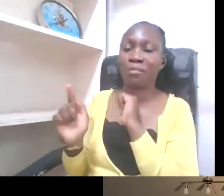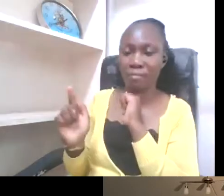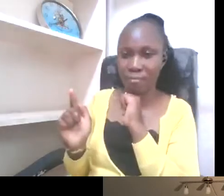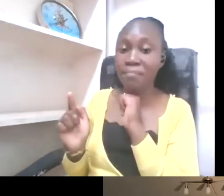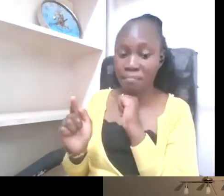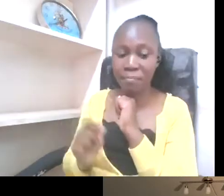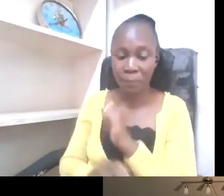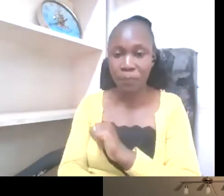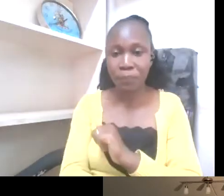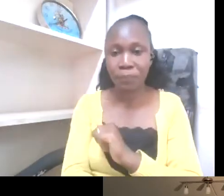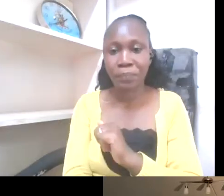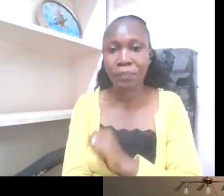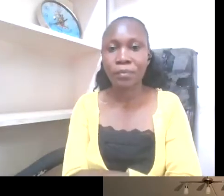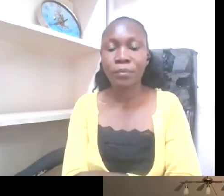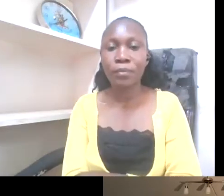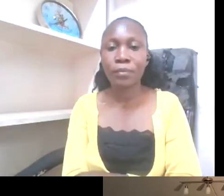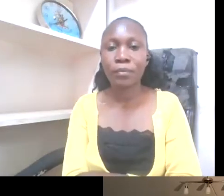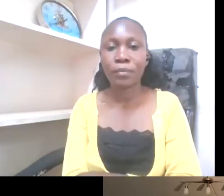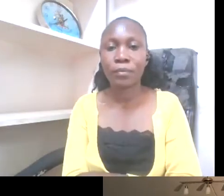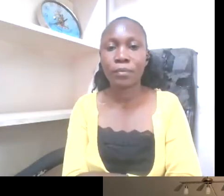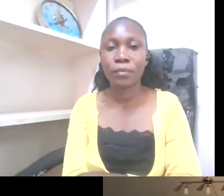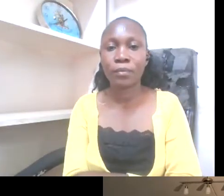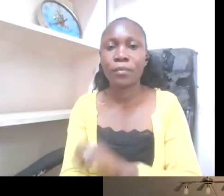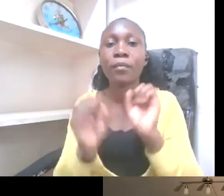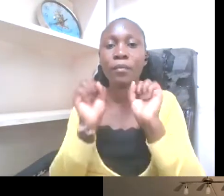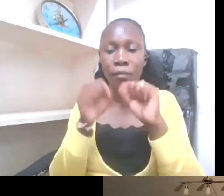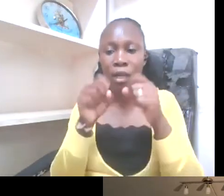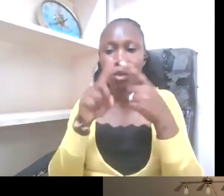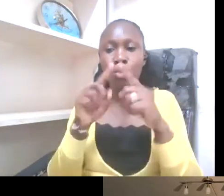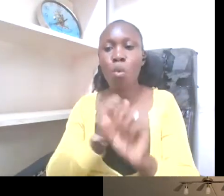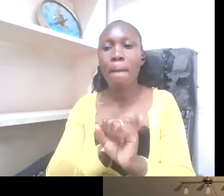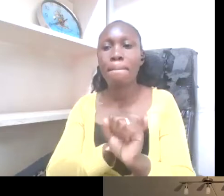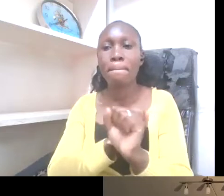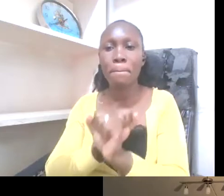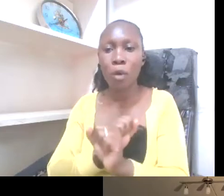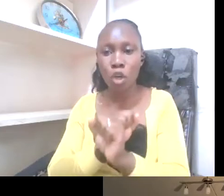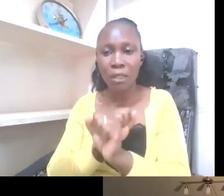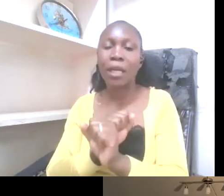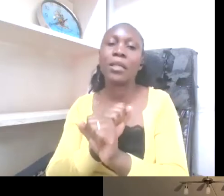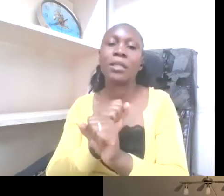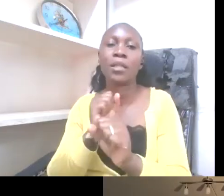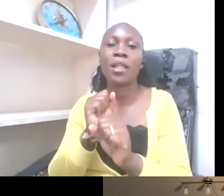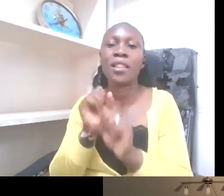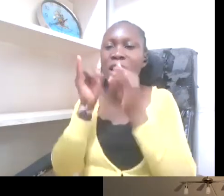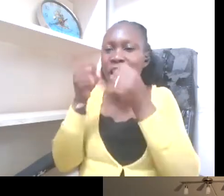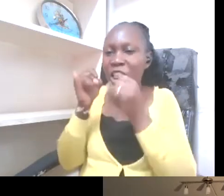Obviously, to protect the community and the individuals. We know that for humans, as humans, it's important to have role models.